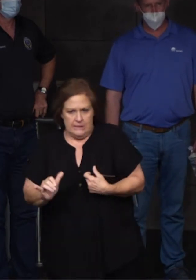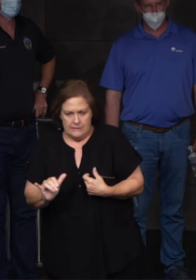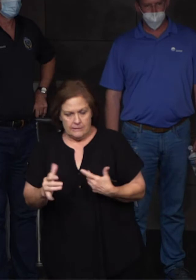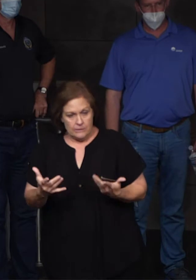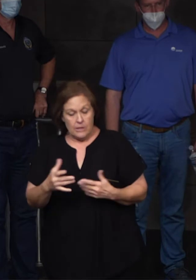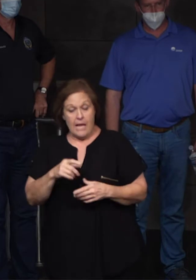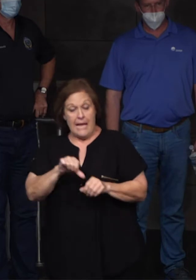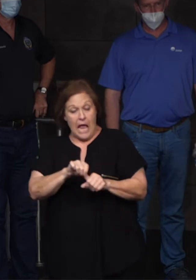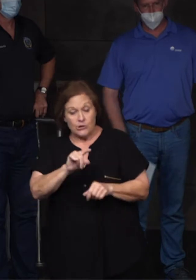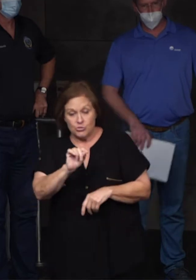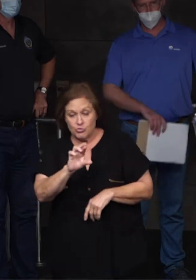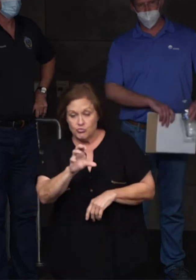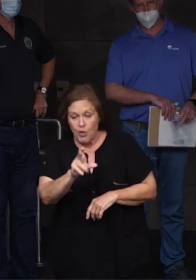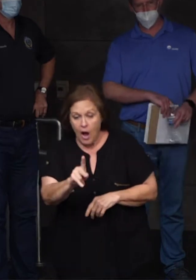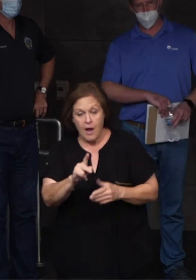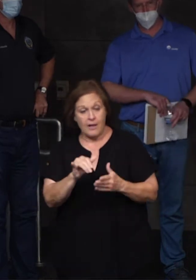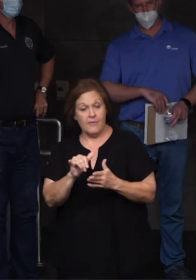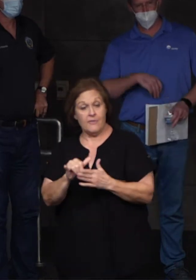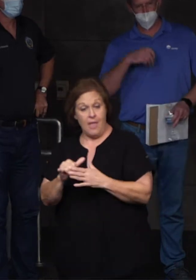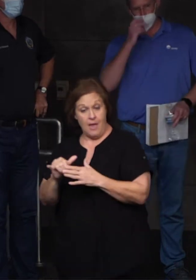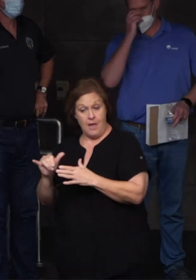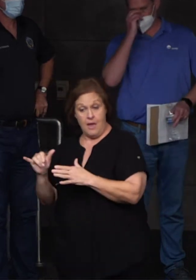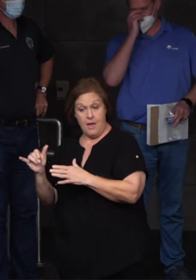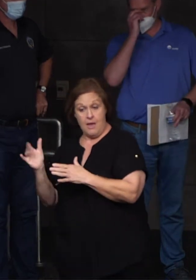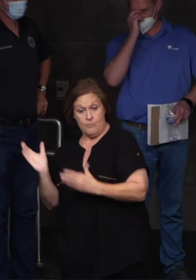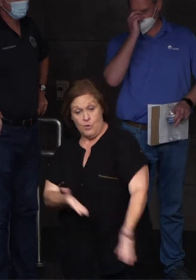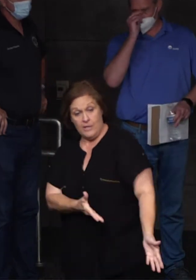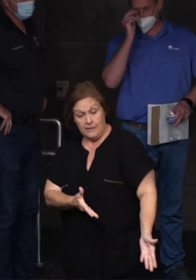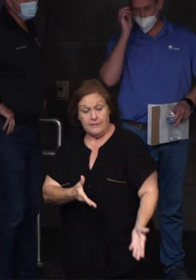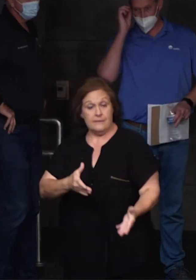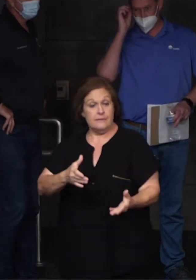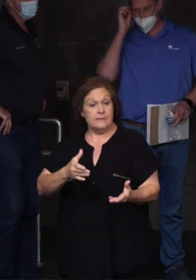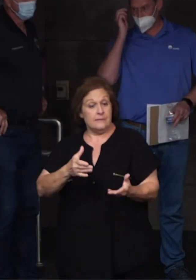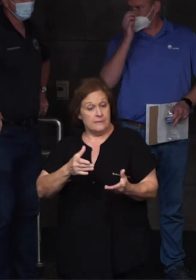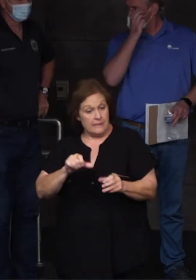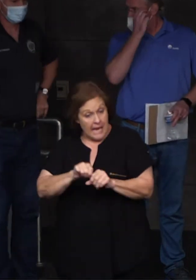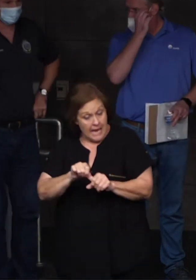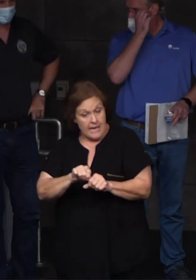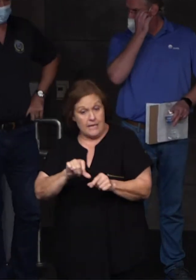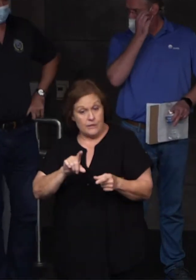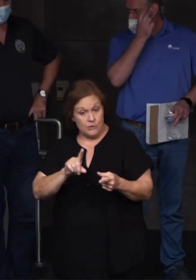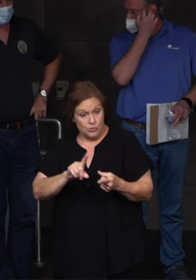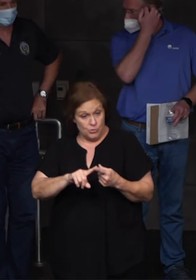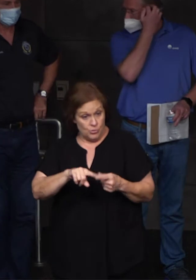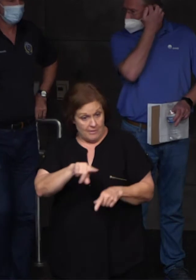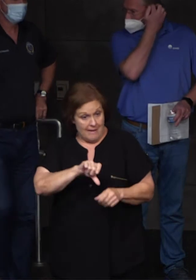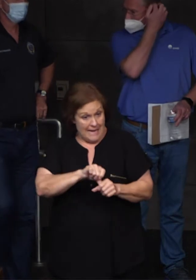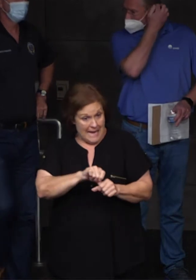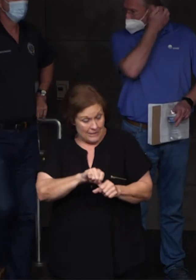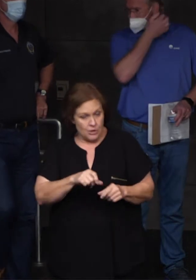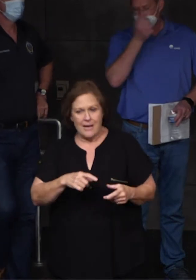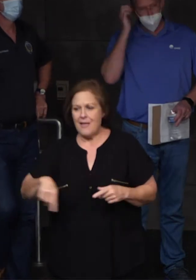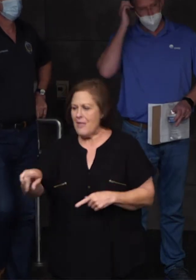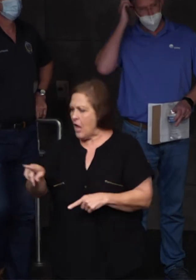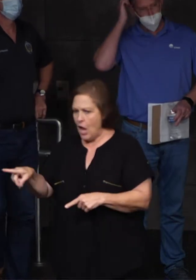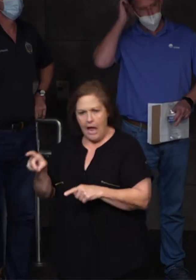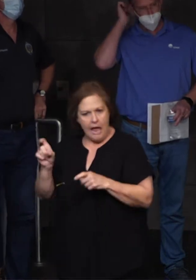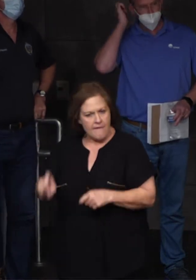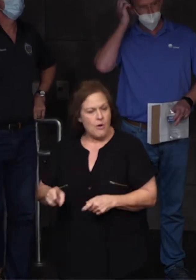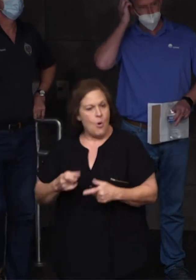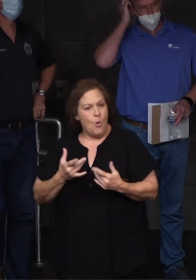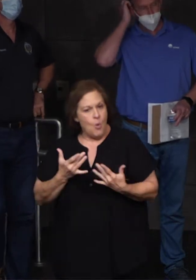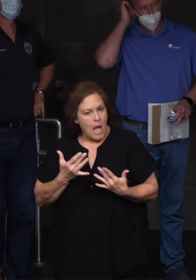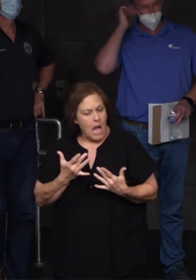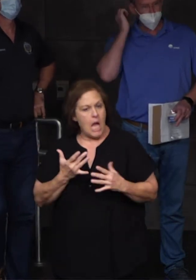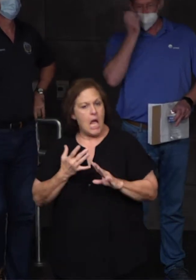gas trucks that come and supply our gas stations with the replenishment of fuel are having to wait in line